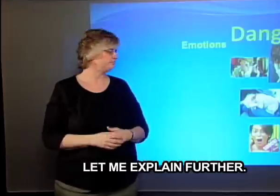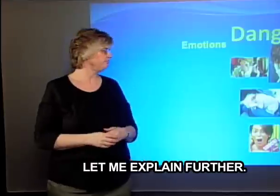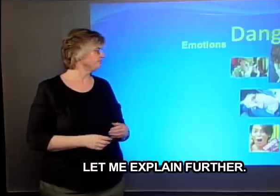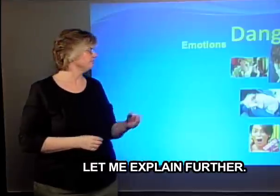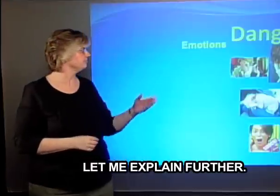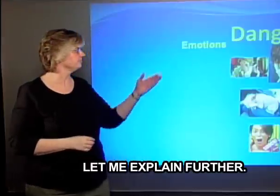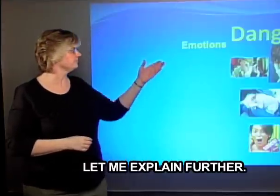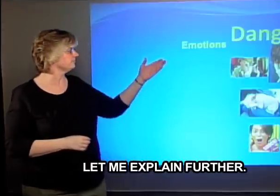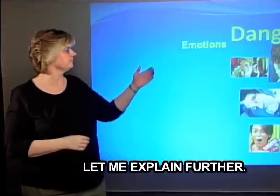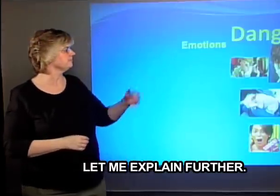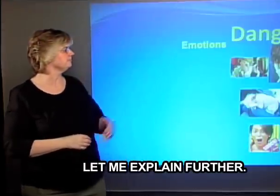me explain further.